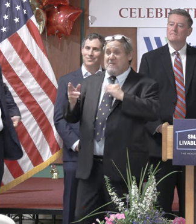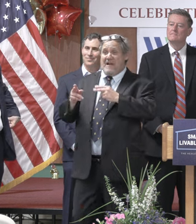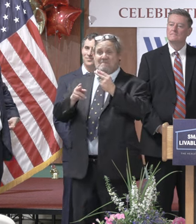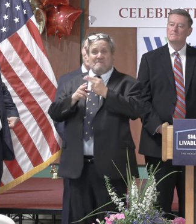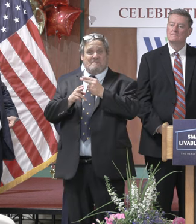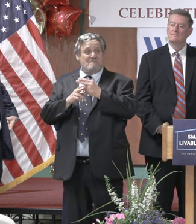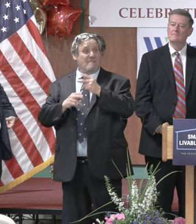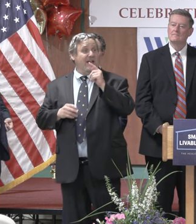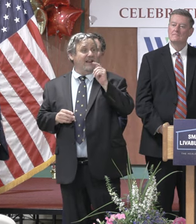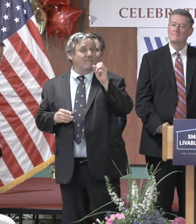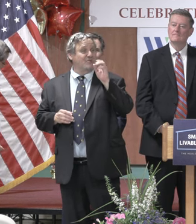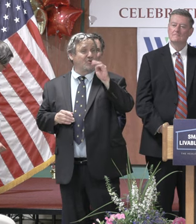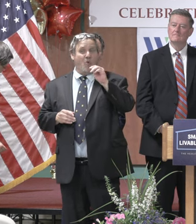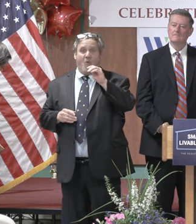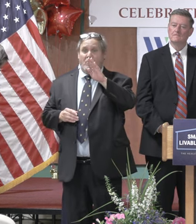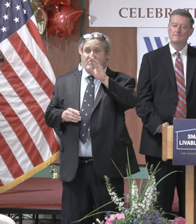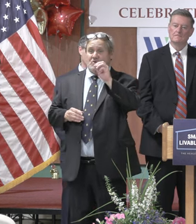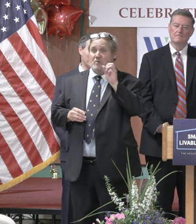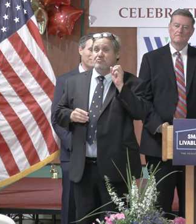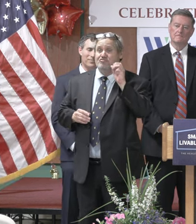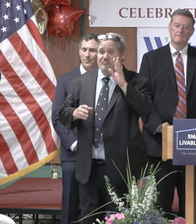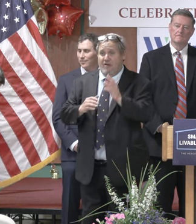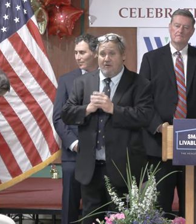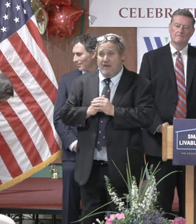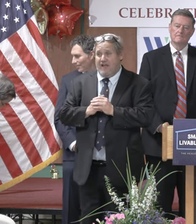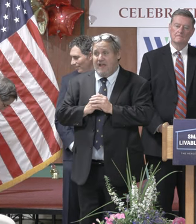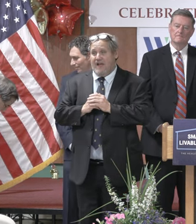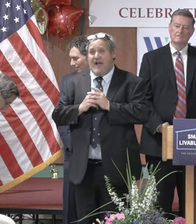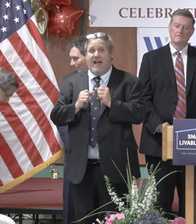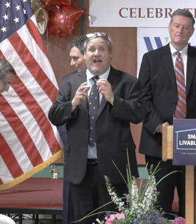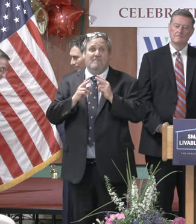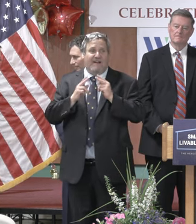good afternoon everyone my name is tom boudreau